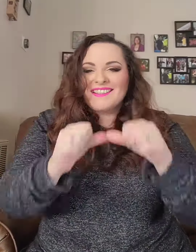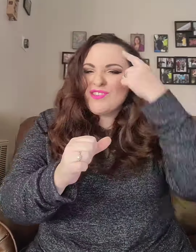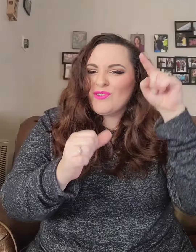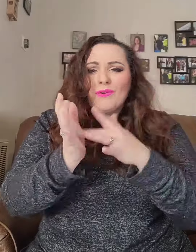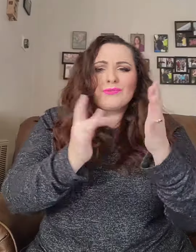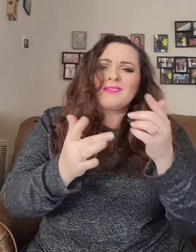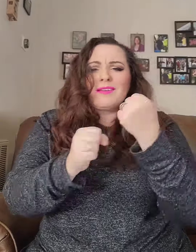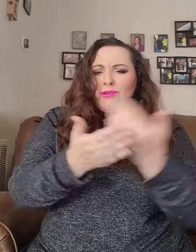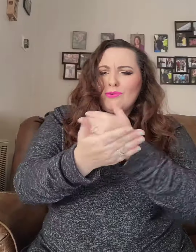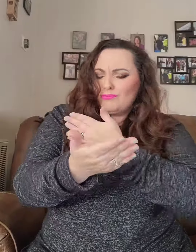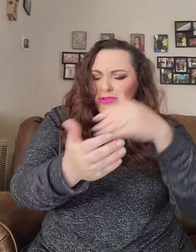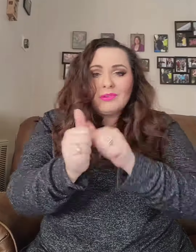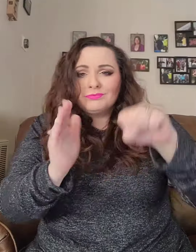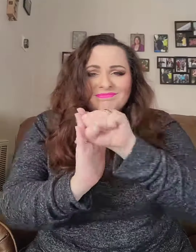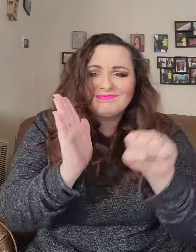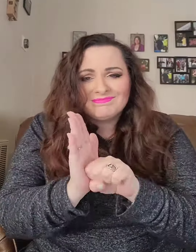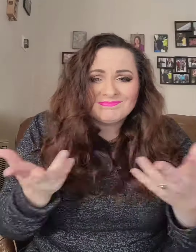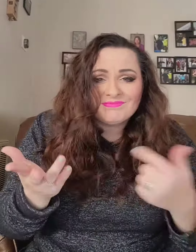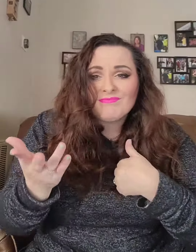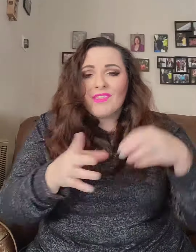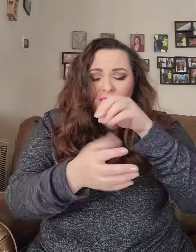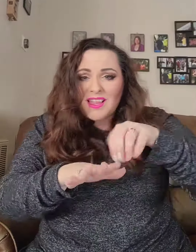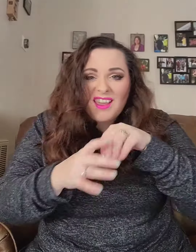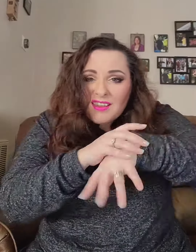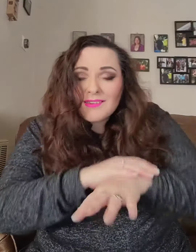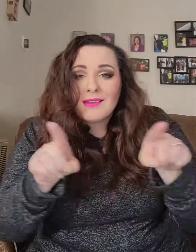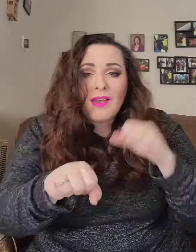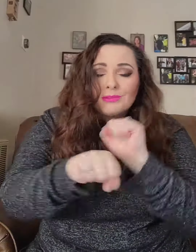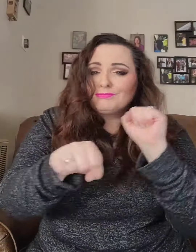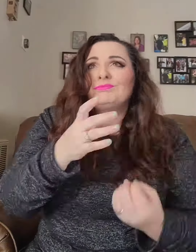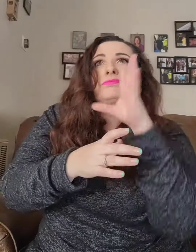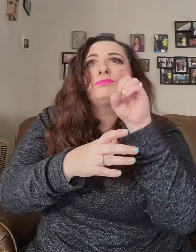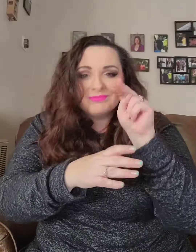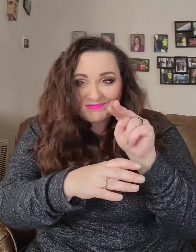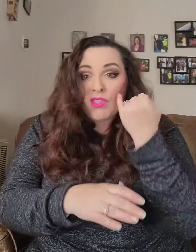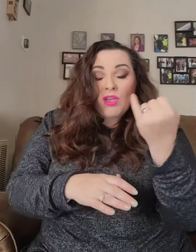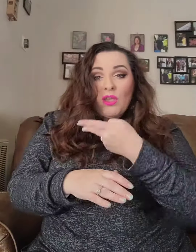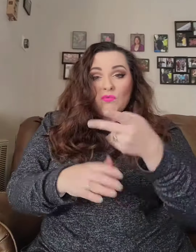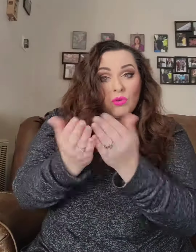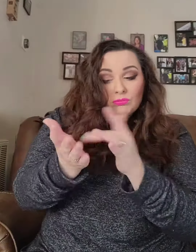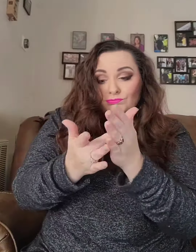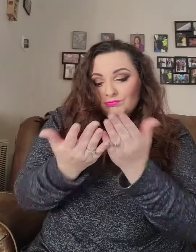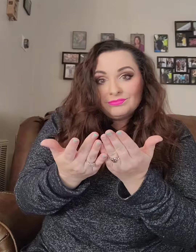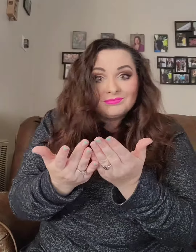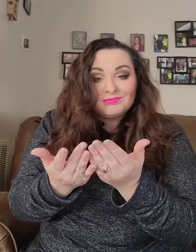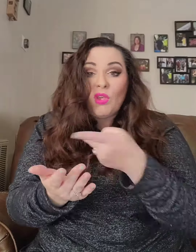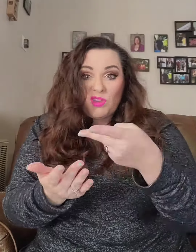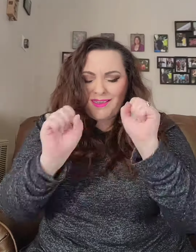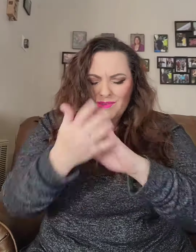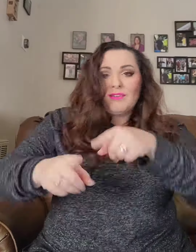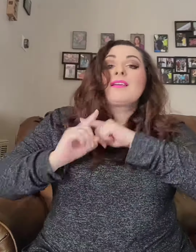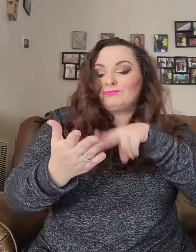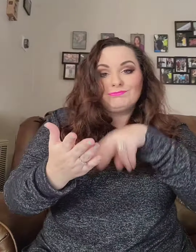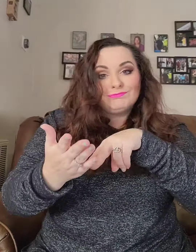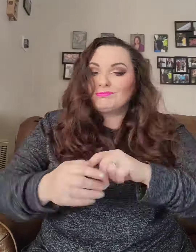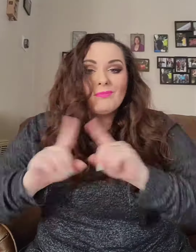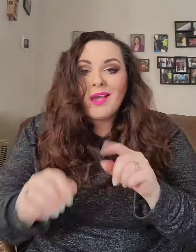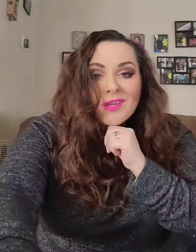Jesus Put out an album like every season, I be planting them seeds It feel like I work in the Garden of Eden If we would open the Bible, we could be saved by scripture